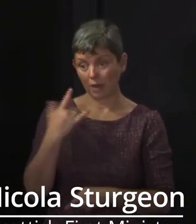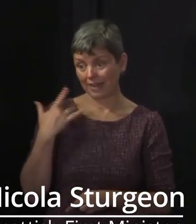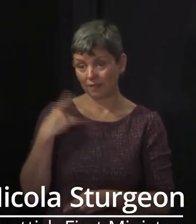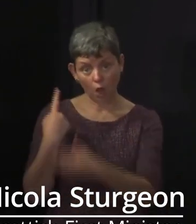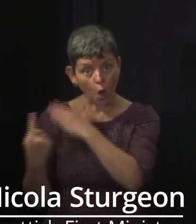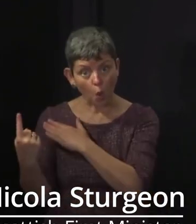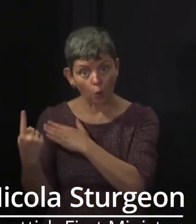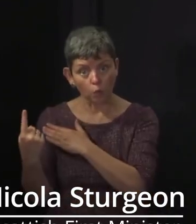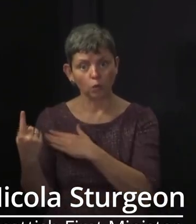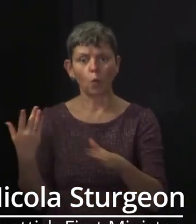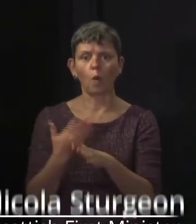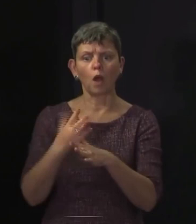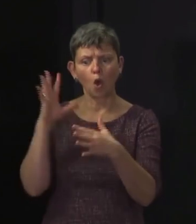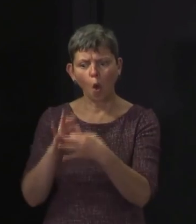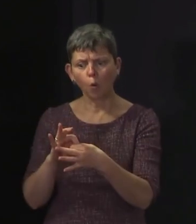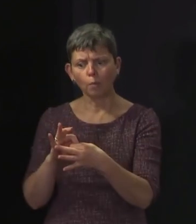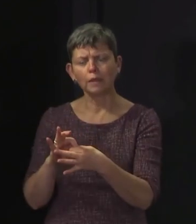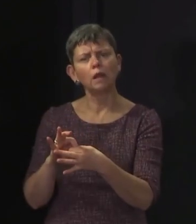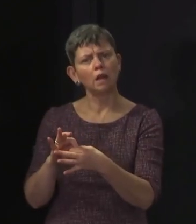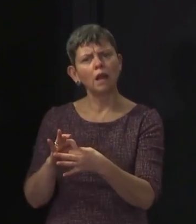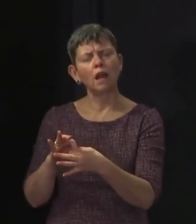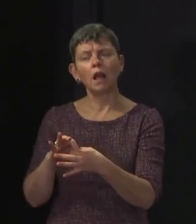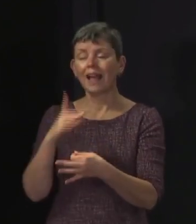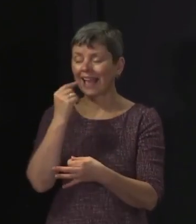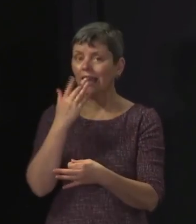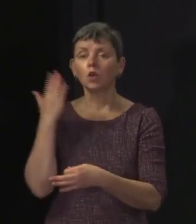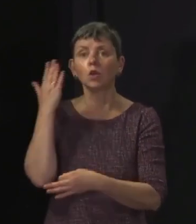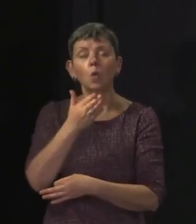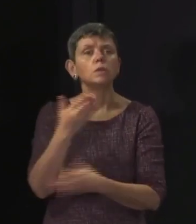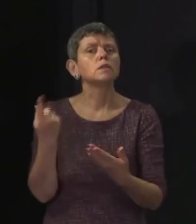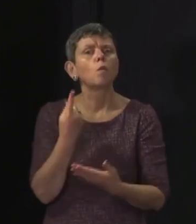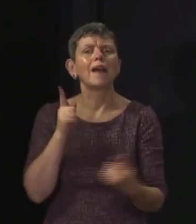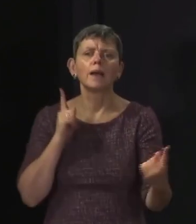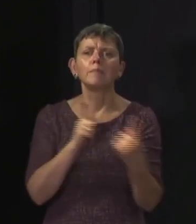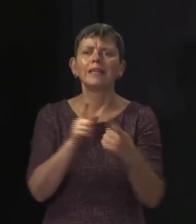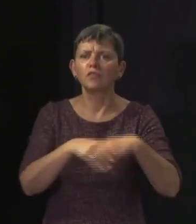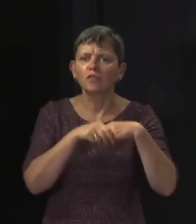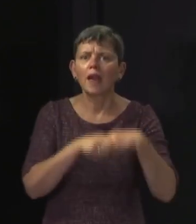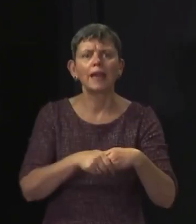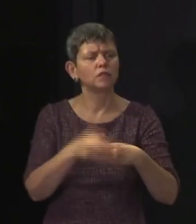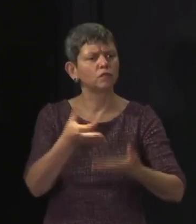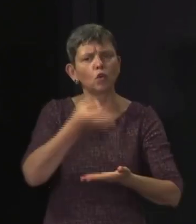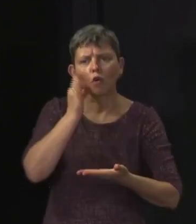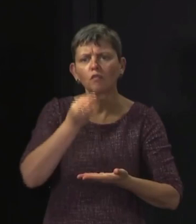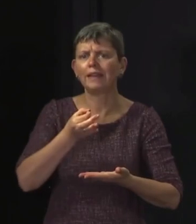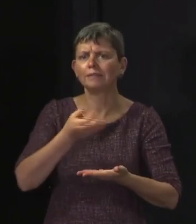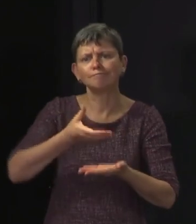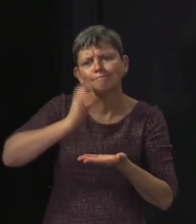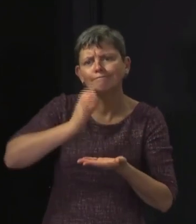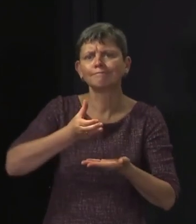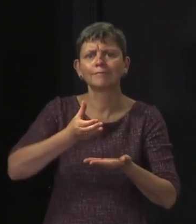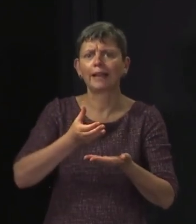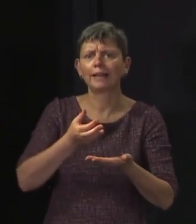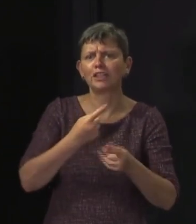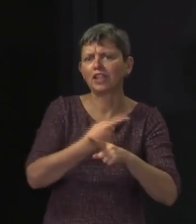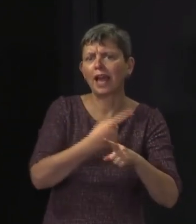and also working from home, somewhere that they can still meet a friend for a coffee and a chat. And we judge that as important to